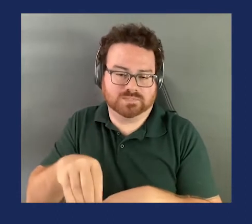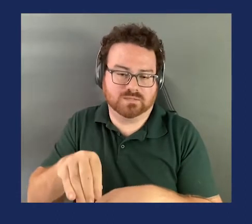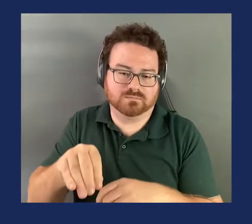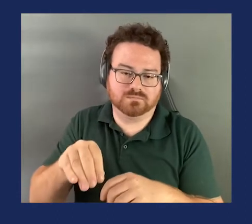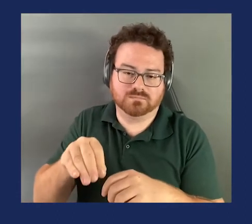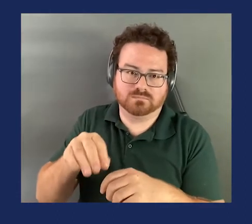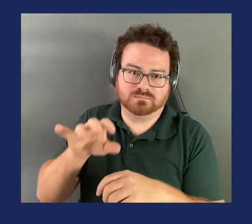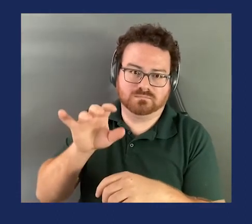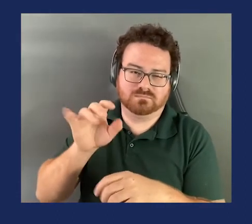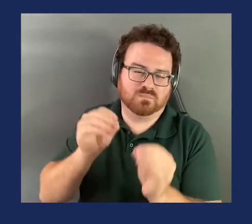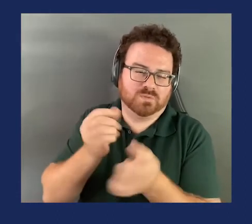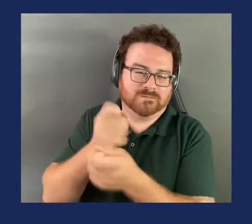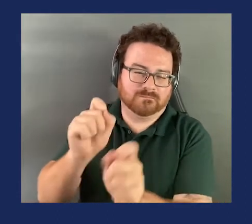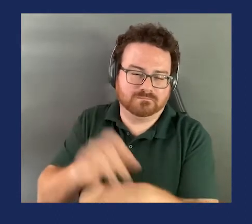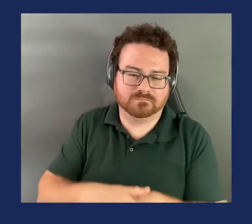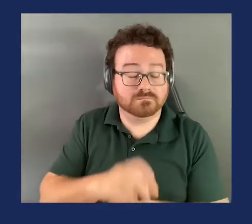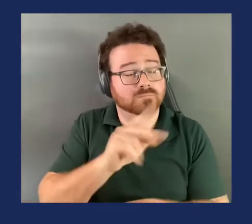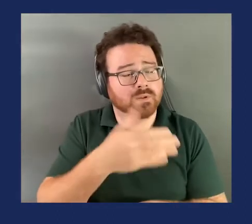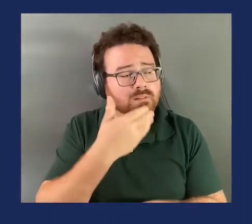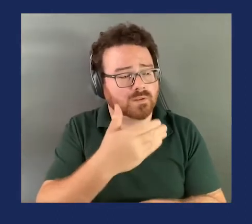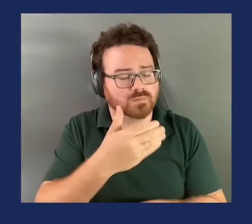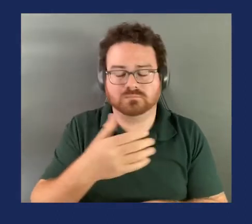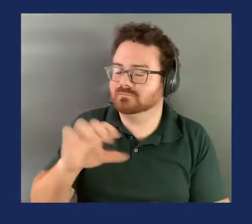Thank you, Commissioner. Is there a second for the amendment?